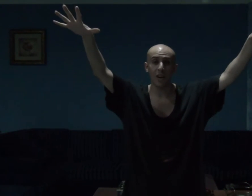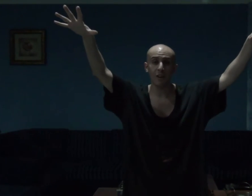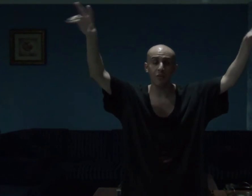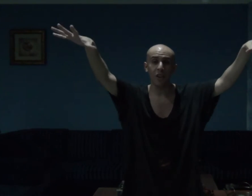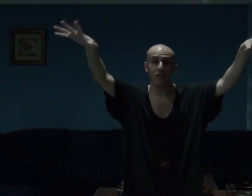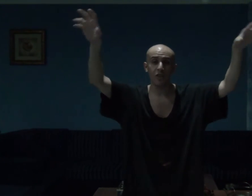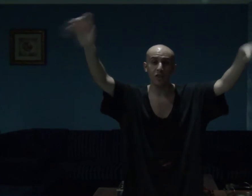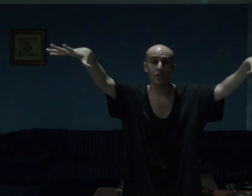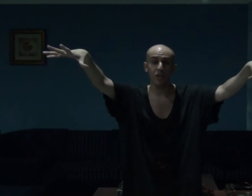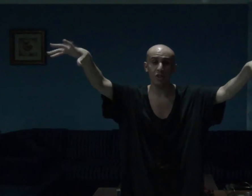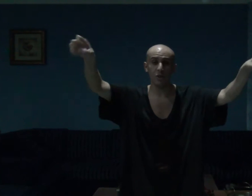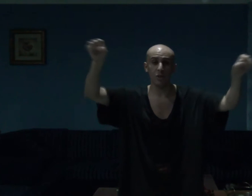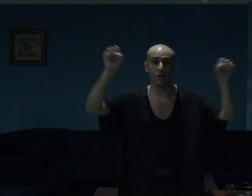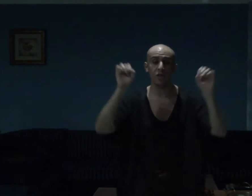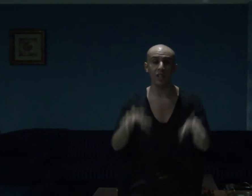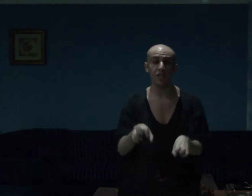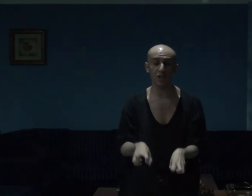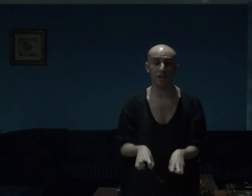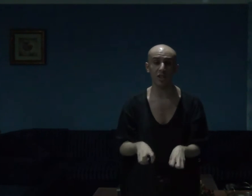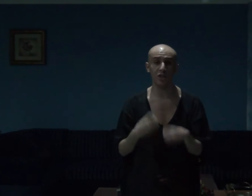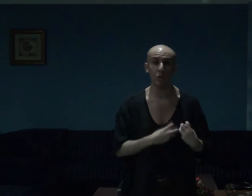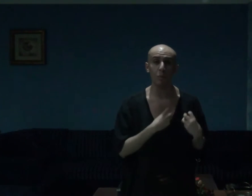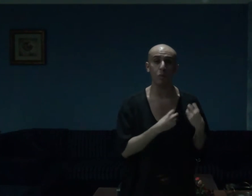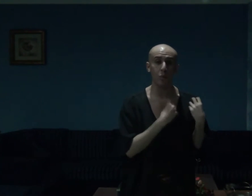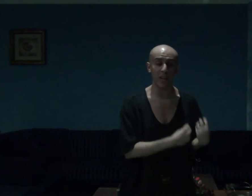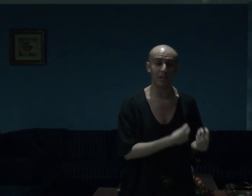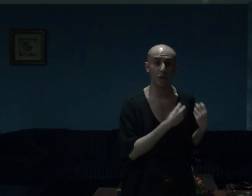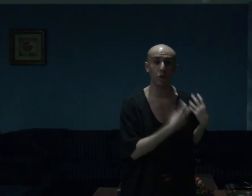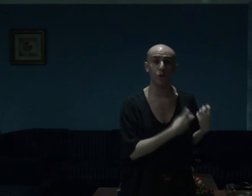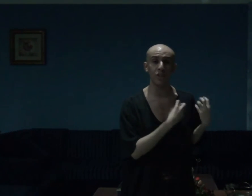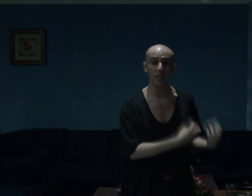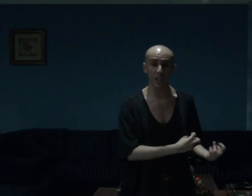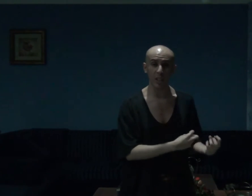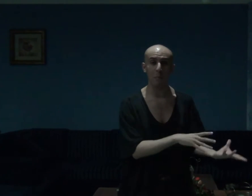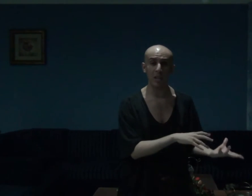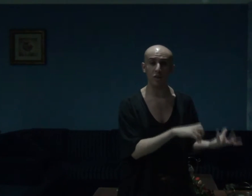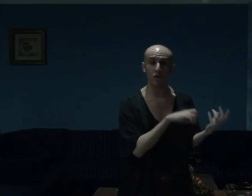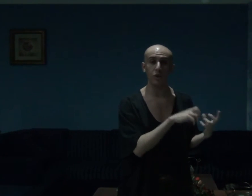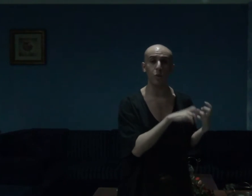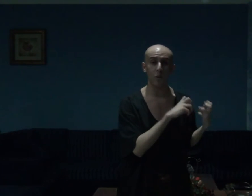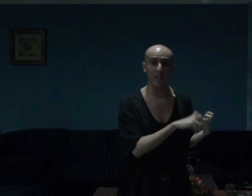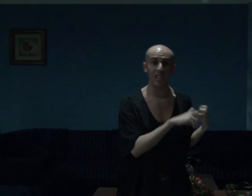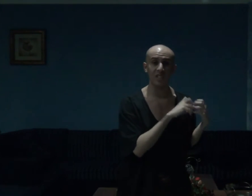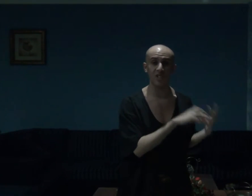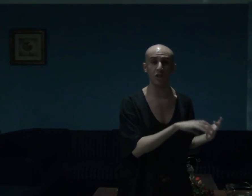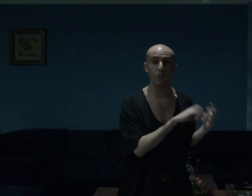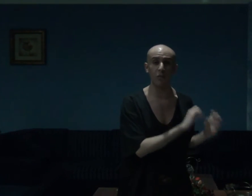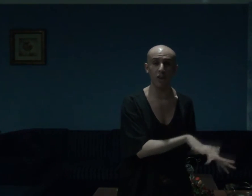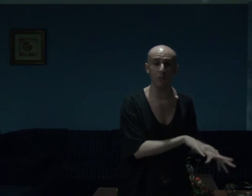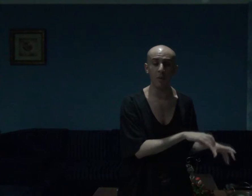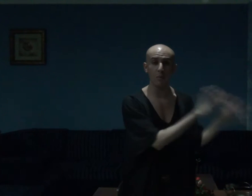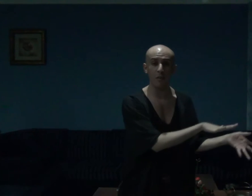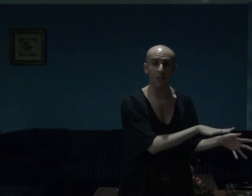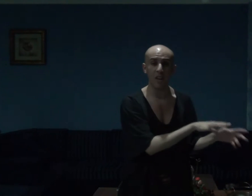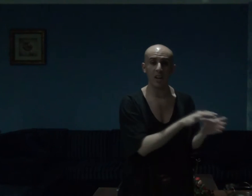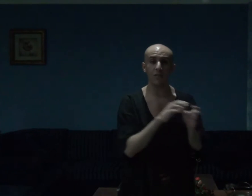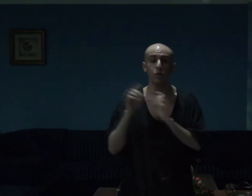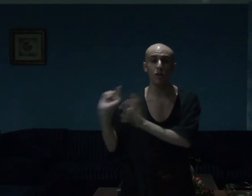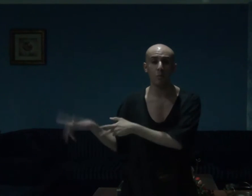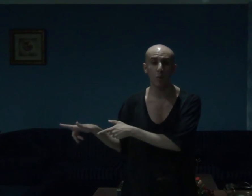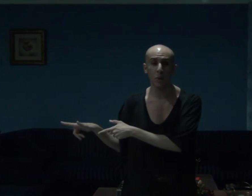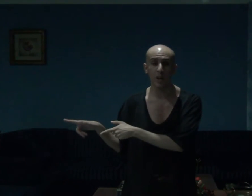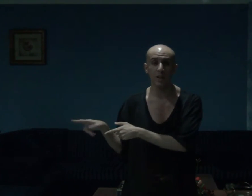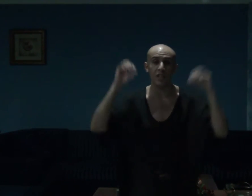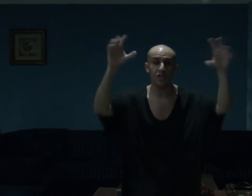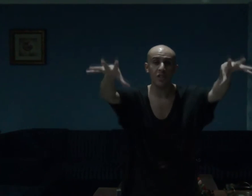top five favorite TV shows and this list will be ranked accordingly based on a ranking system from number five